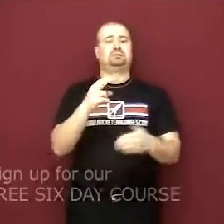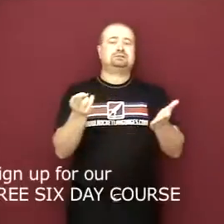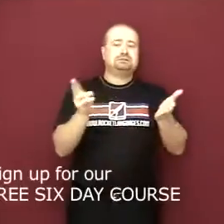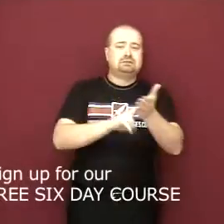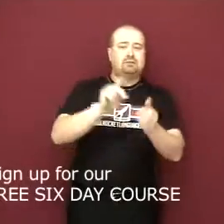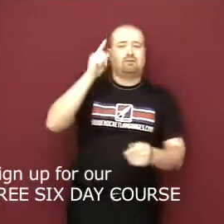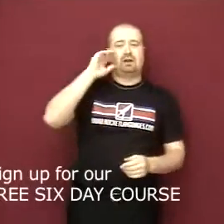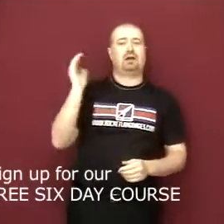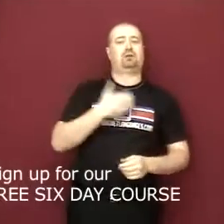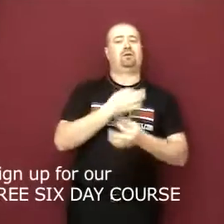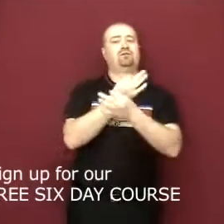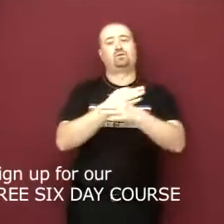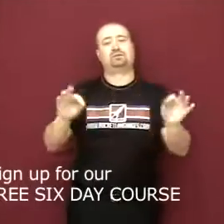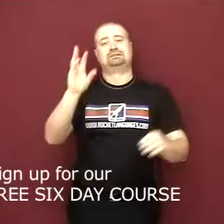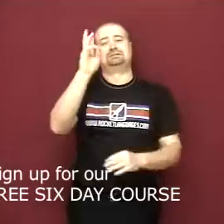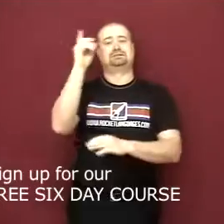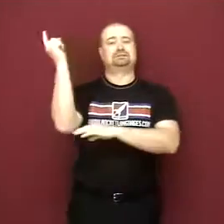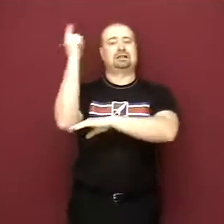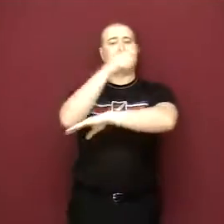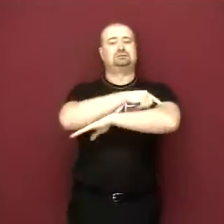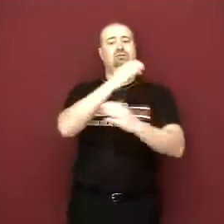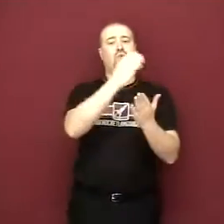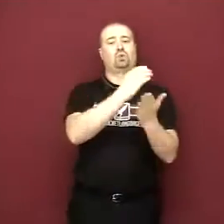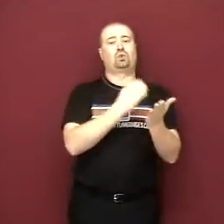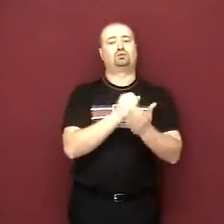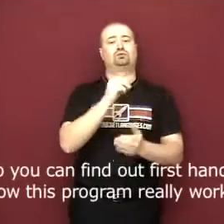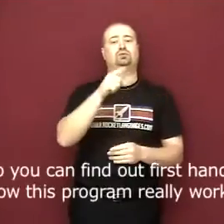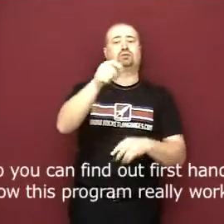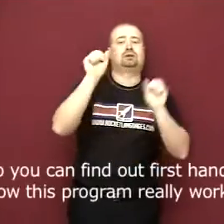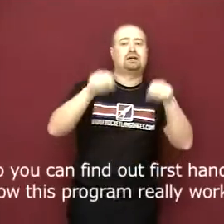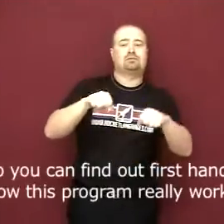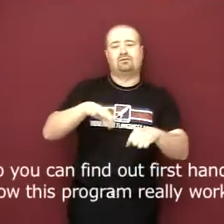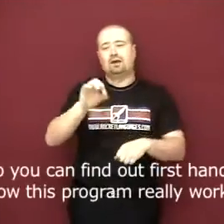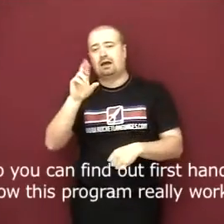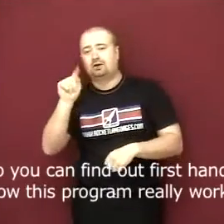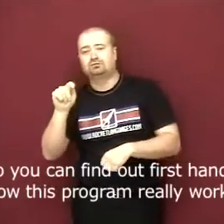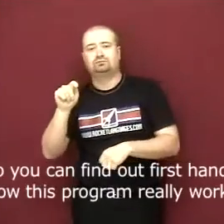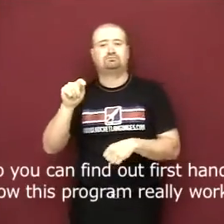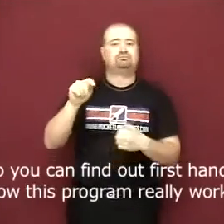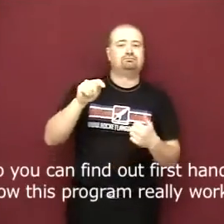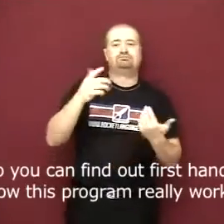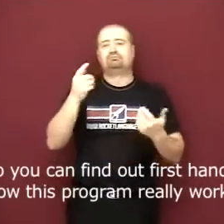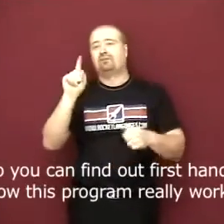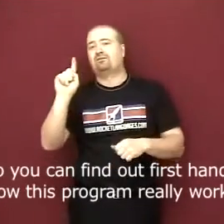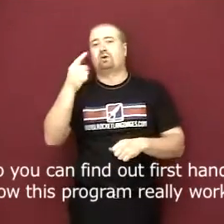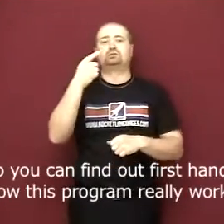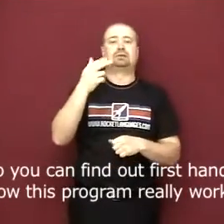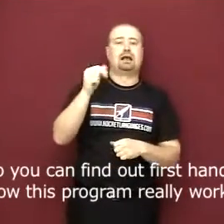Sign up for our free six-day course so that you can find out firsthand how this program really works.